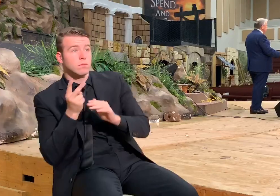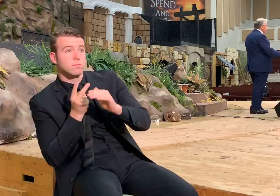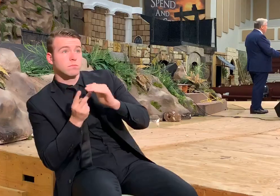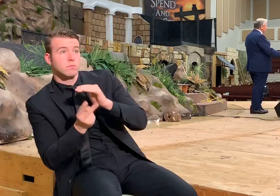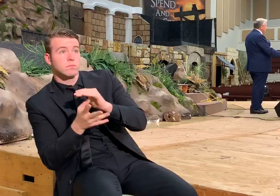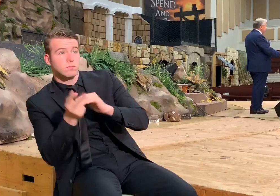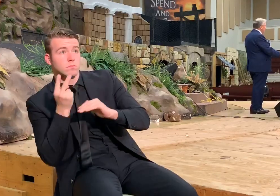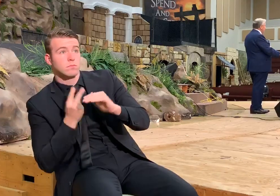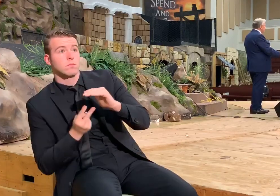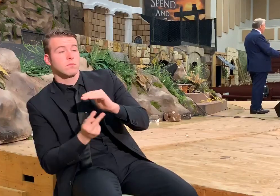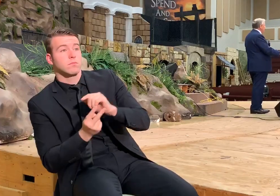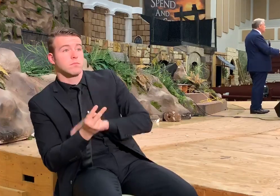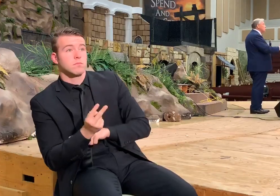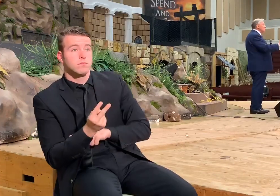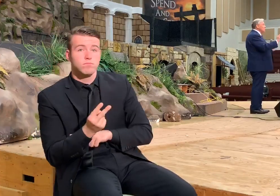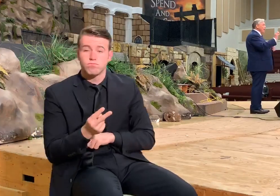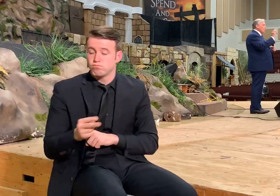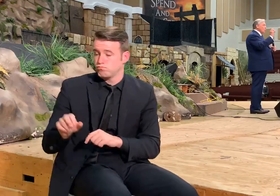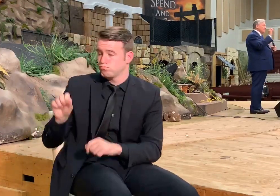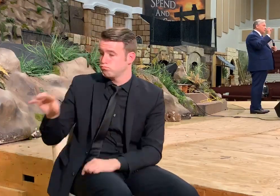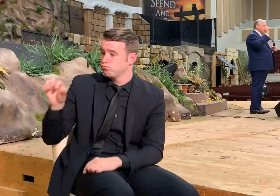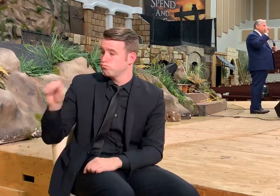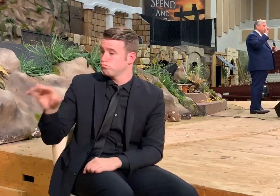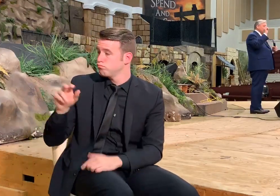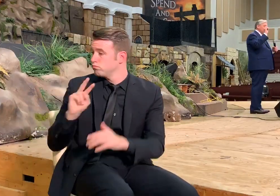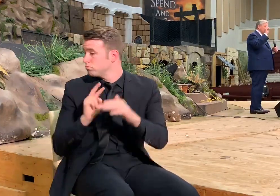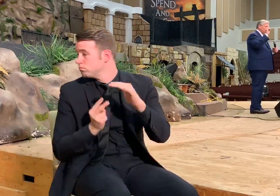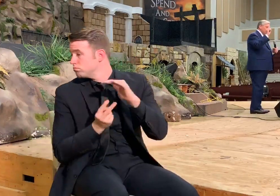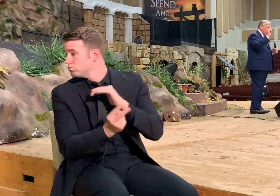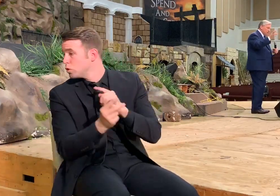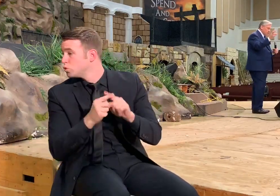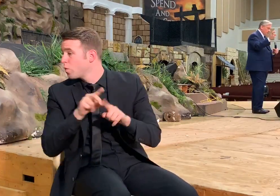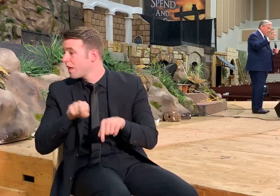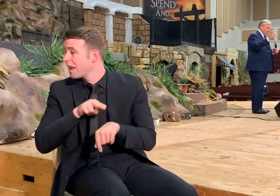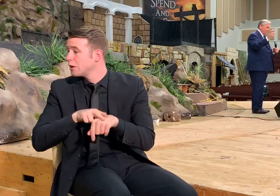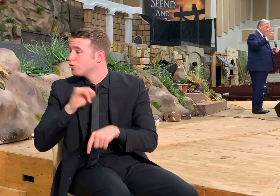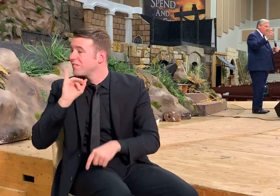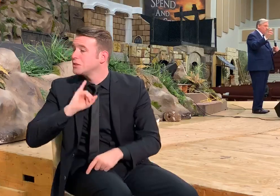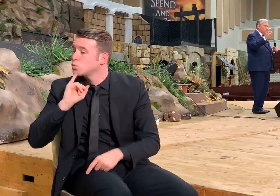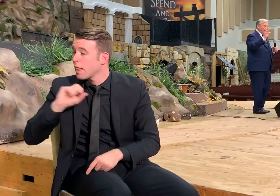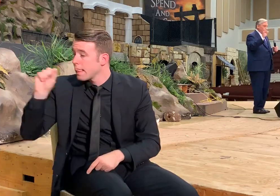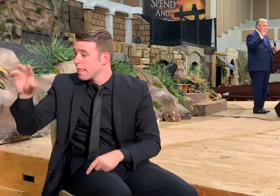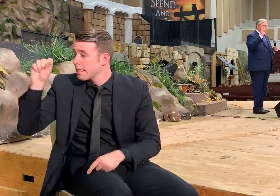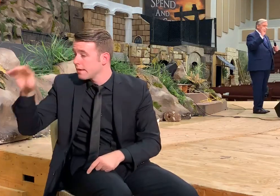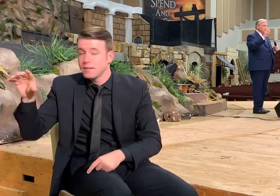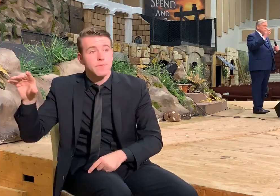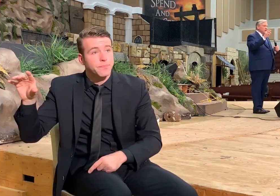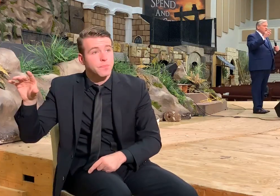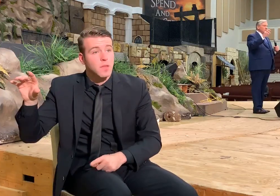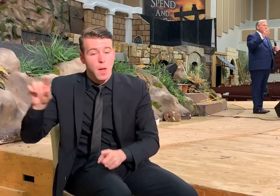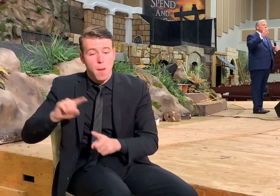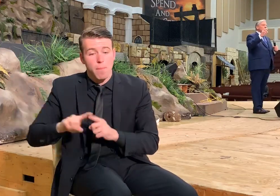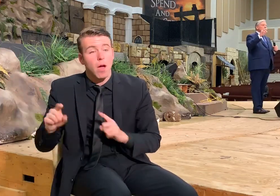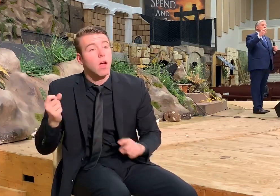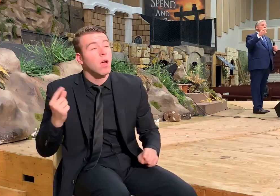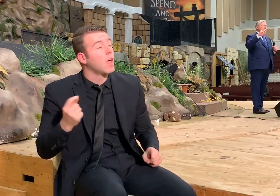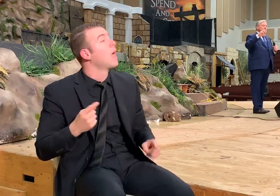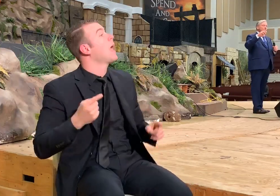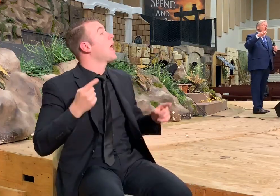They were prophesying things that were going to come to the nation of Israel. But when Israel,